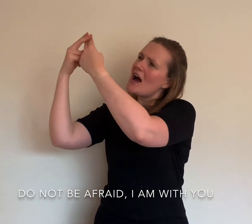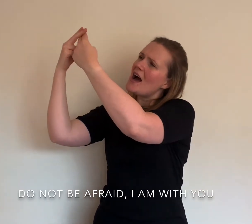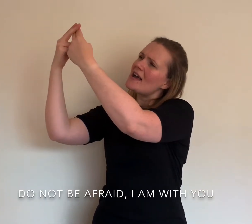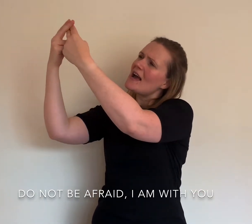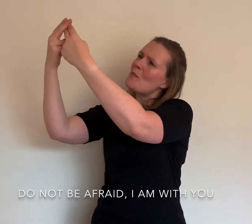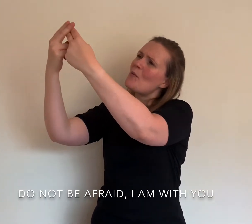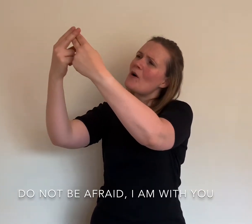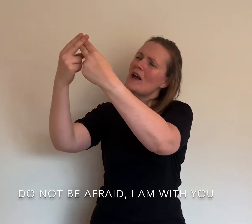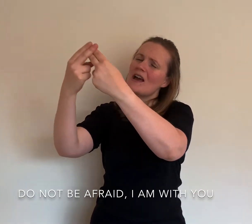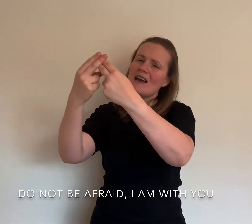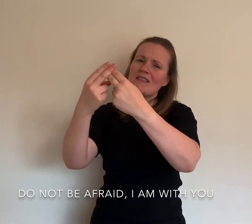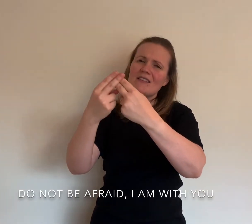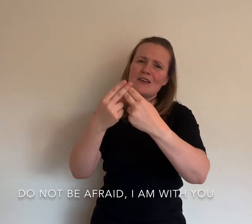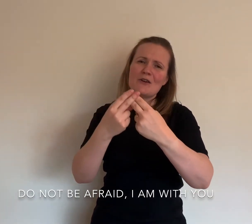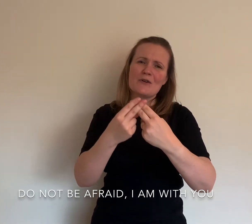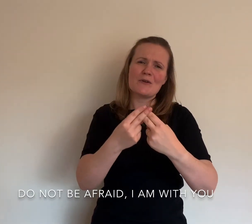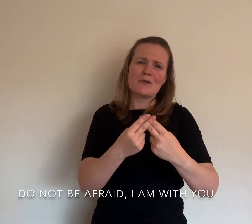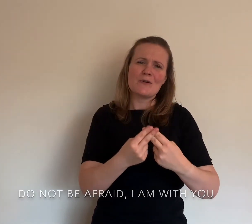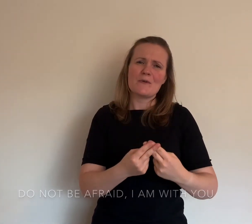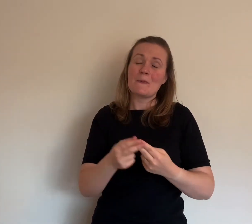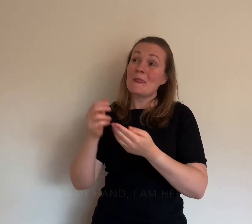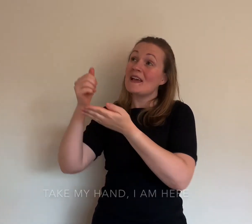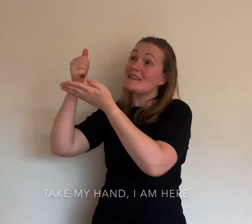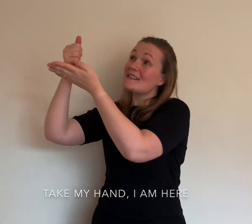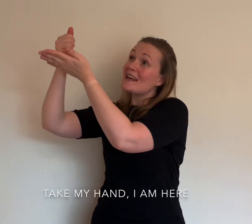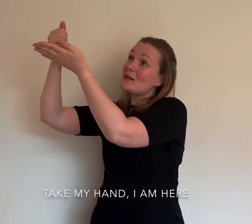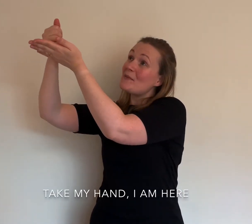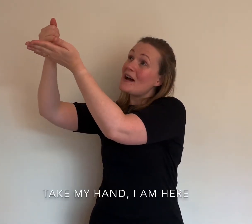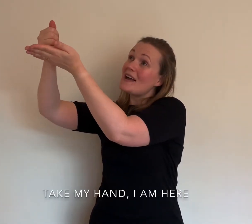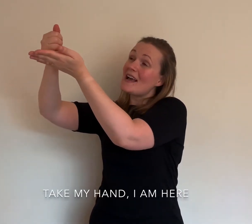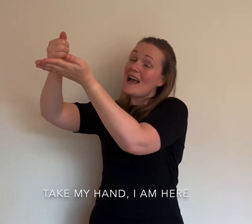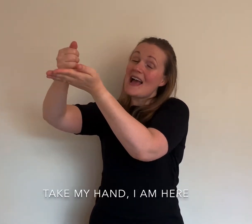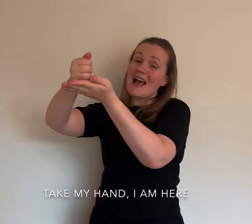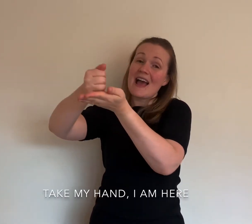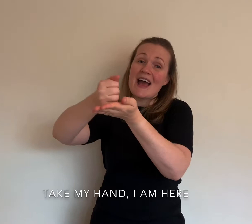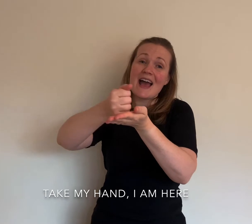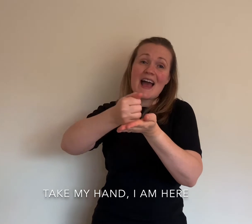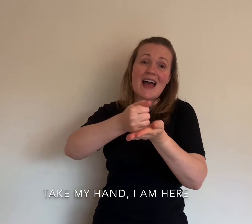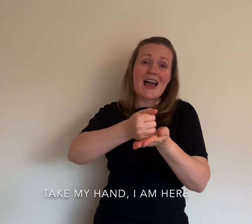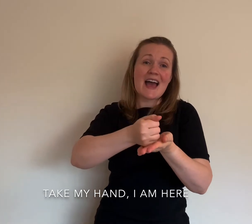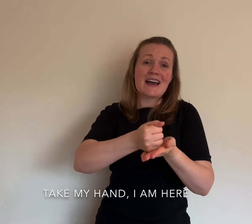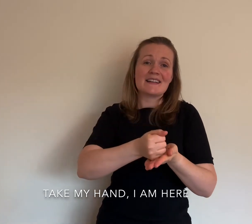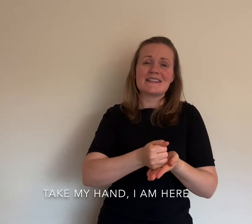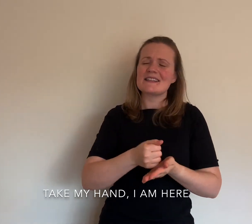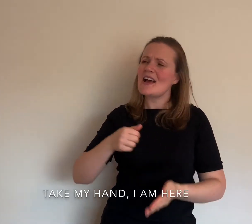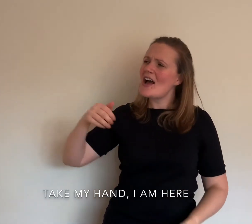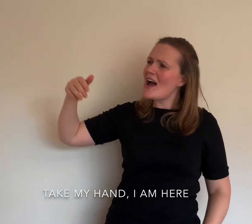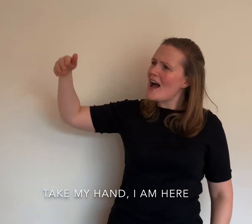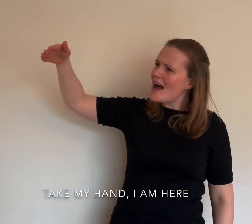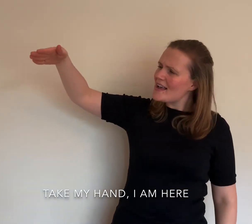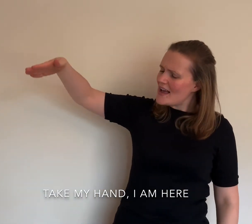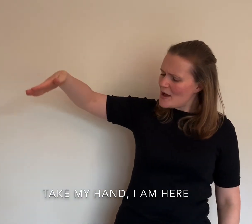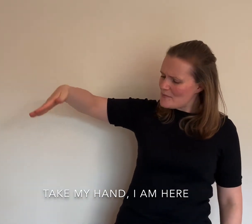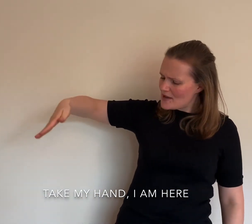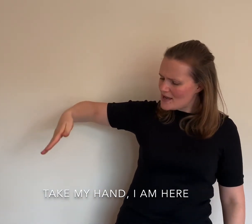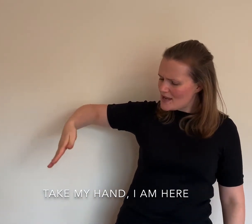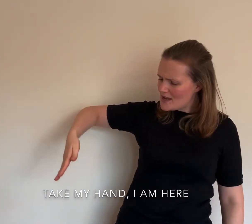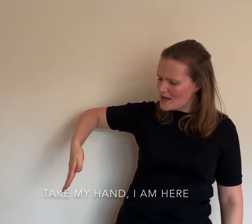I am with you, take my hand. I am here,